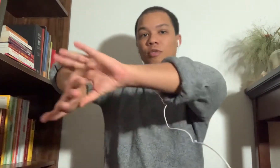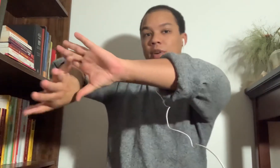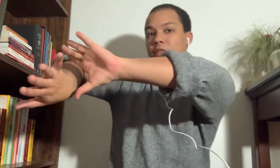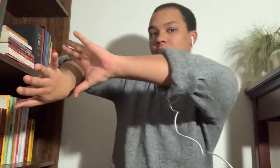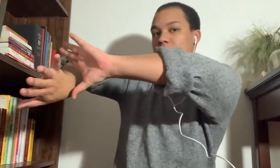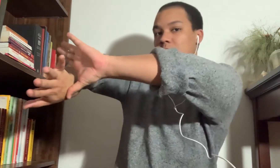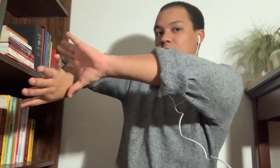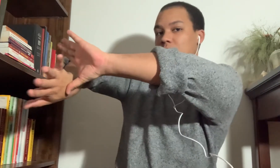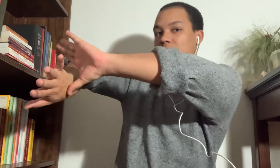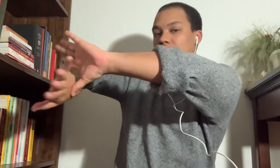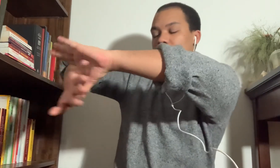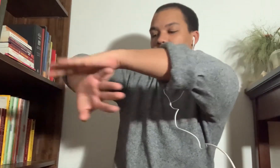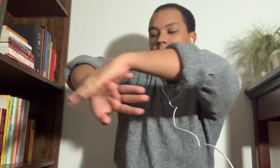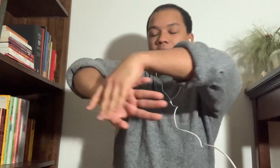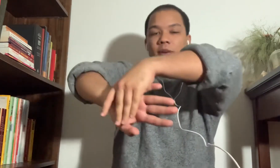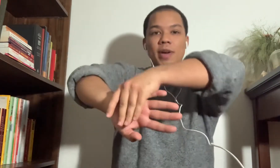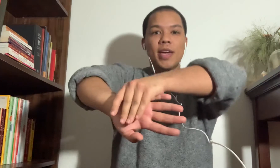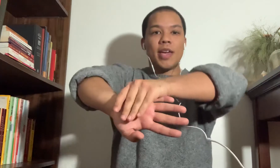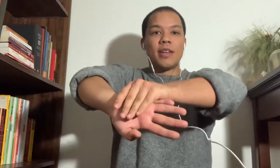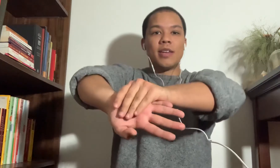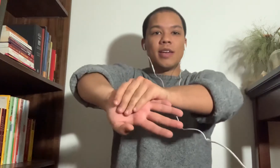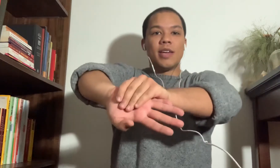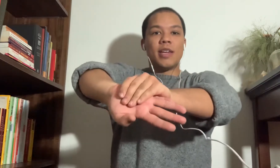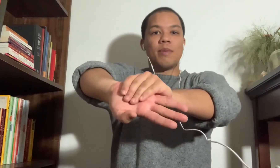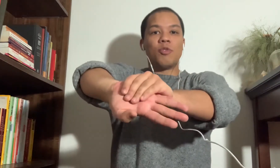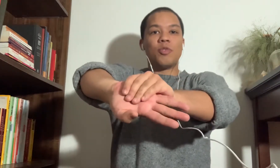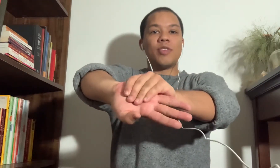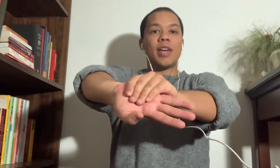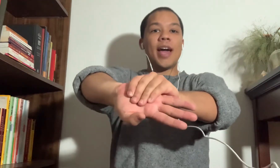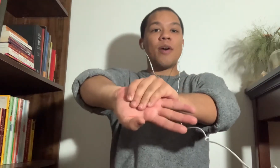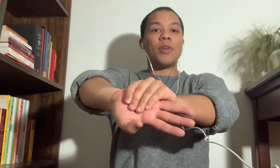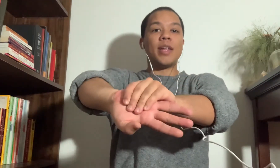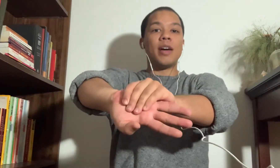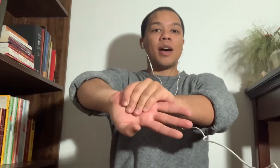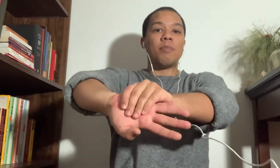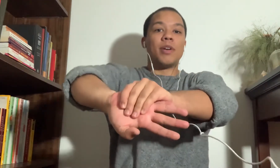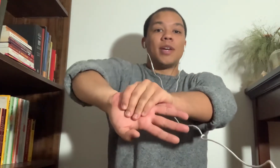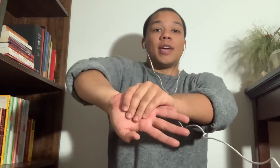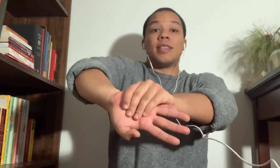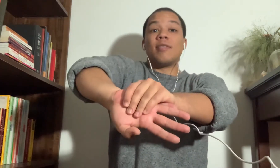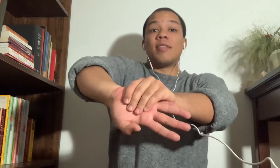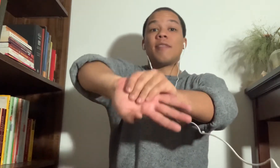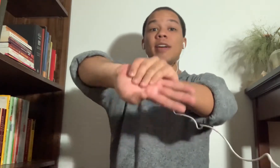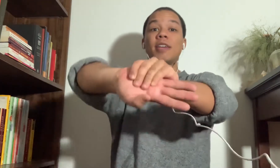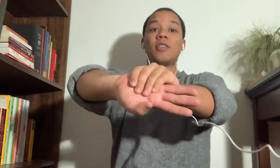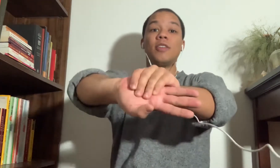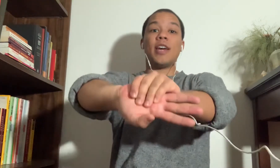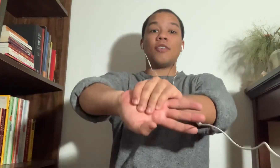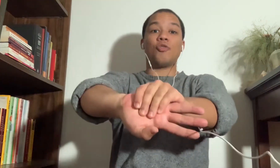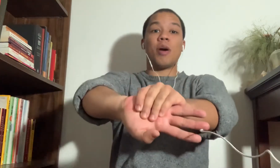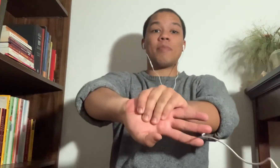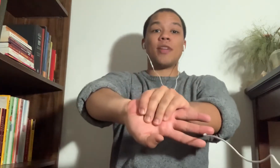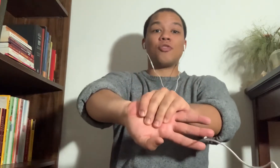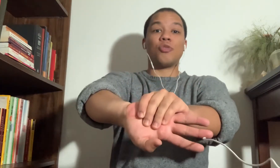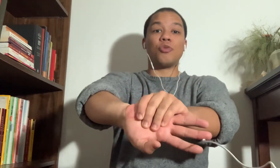my thumb is pushing right on the back of my hand. And I'm twisting out and up. And let's see if I can, yeah, drop that shoulder.